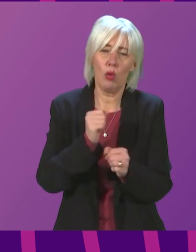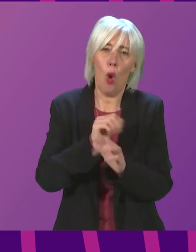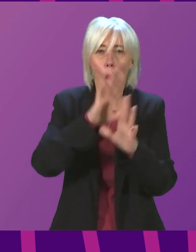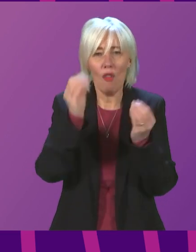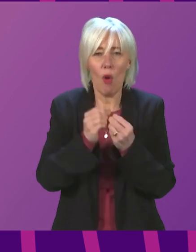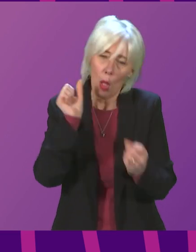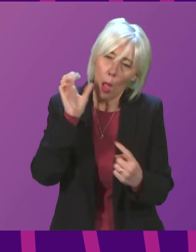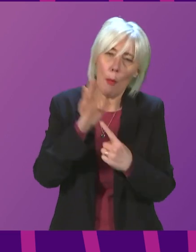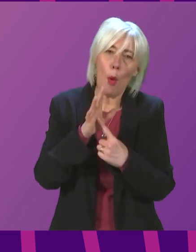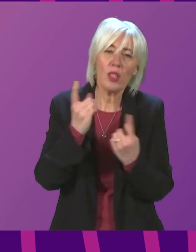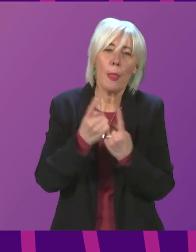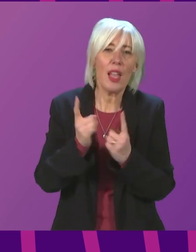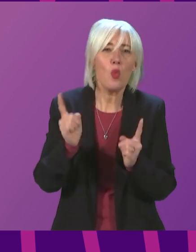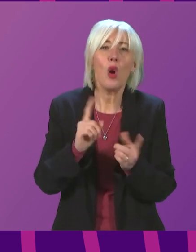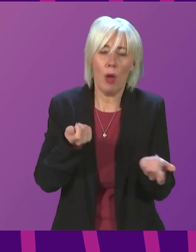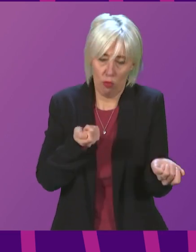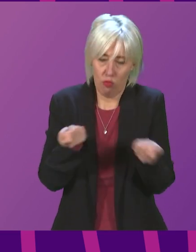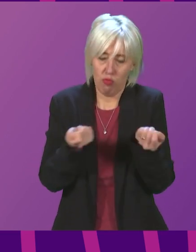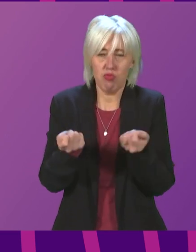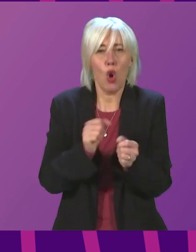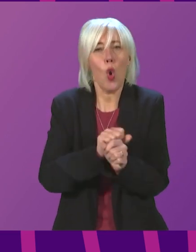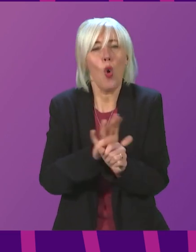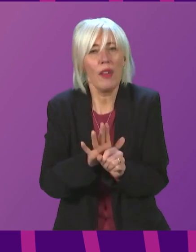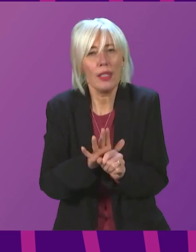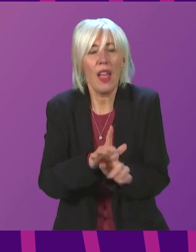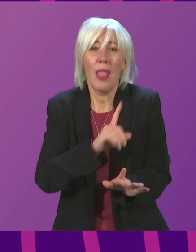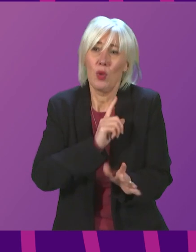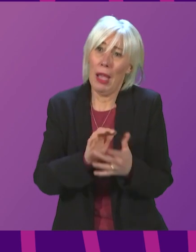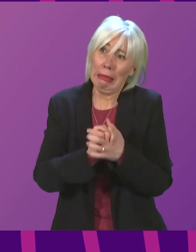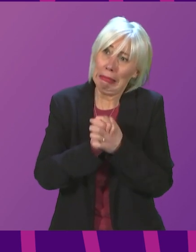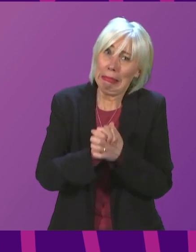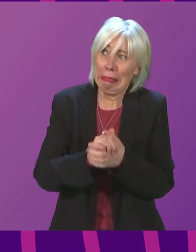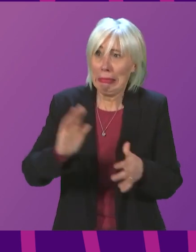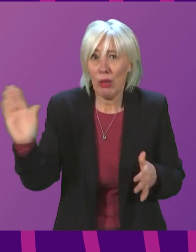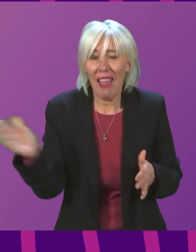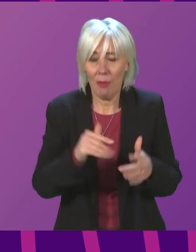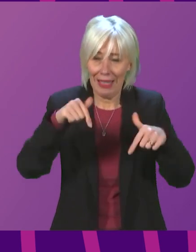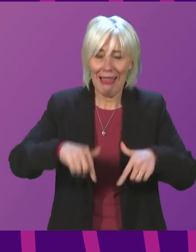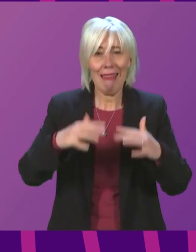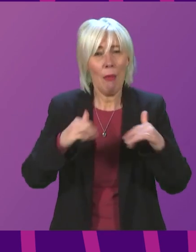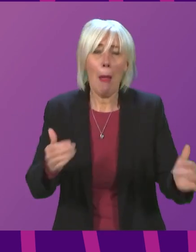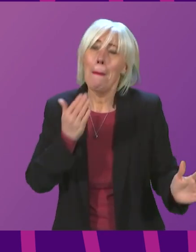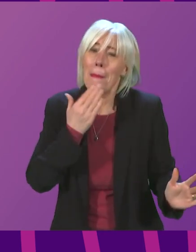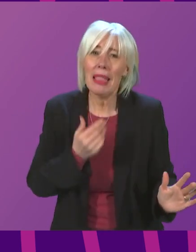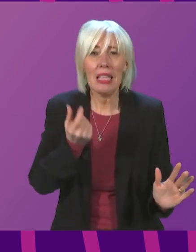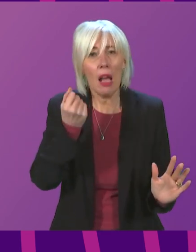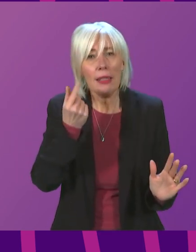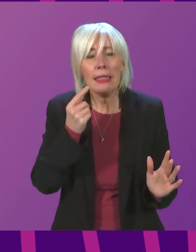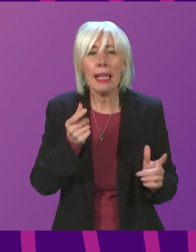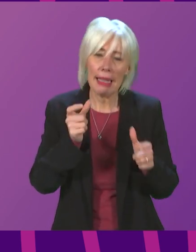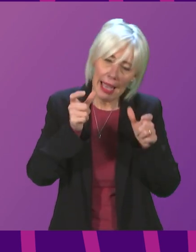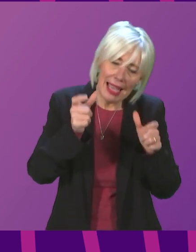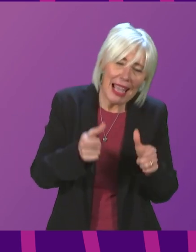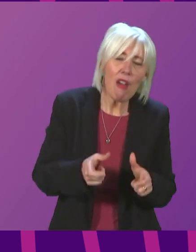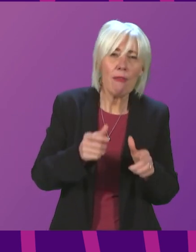most important thing we can do is keep COVID under control, which is why I would appeal to everybody across the Chamber to understand why a careful, cautious